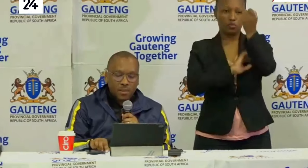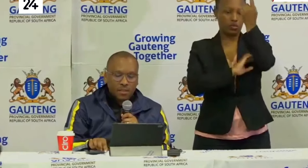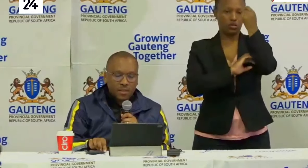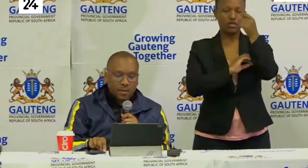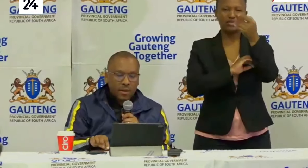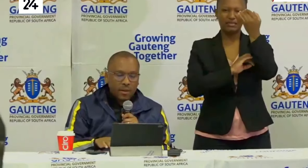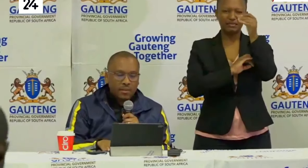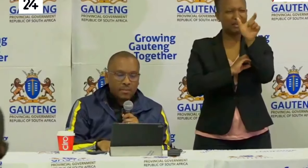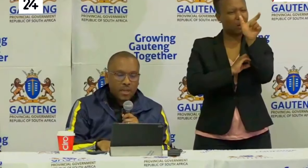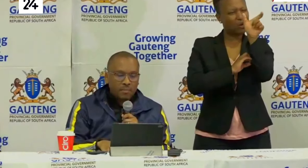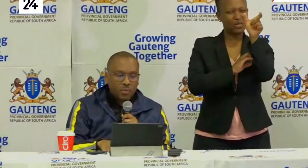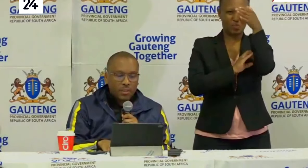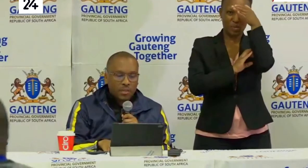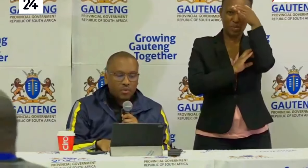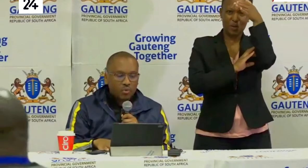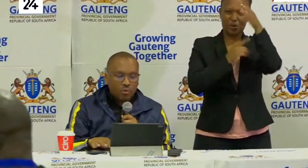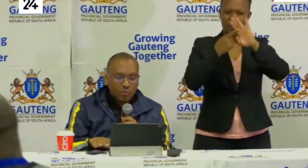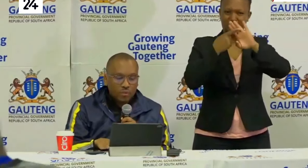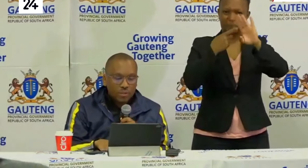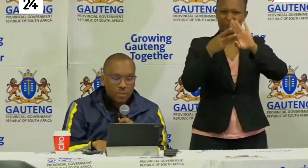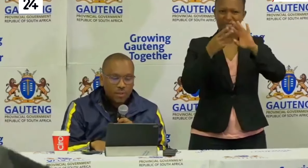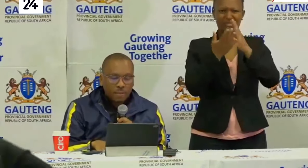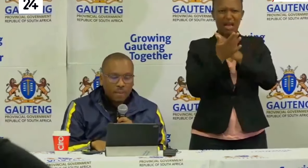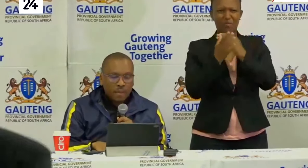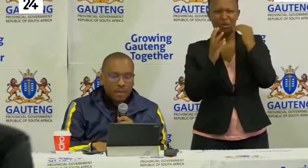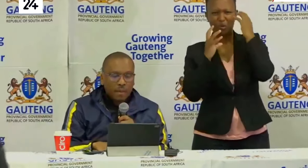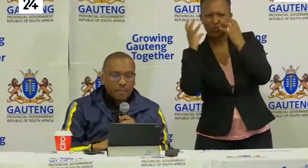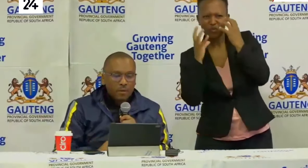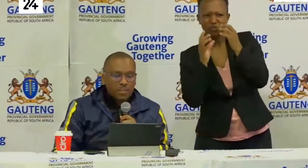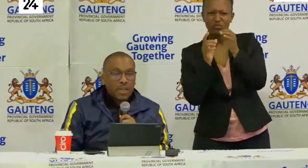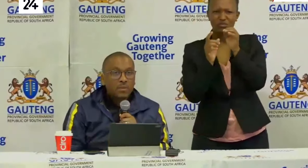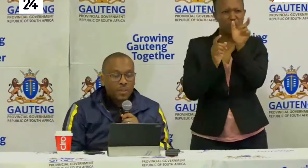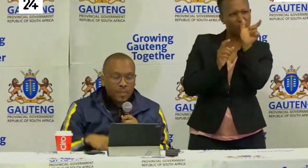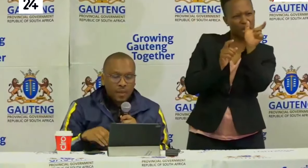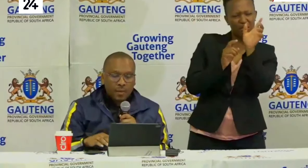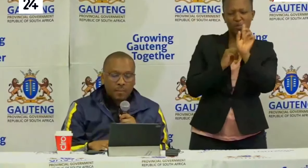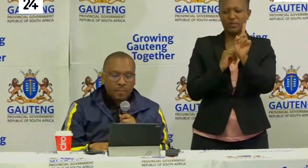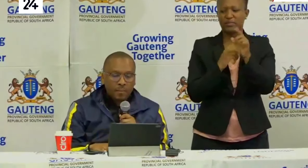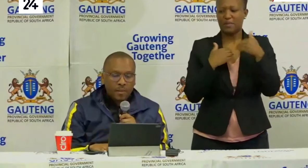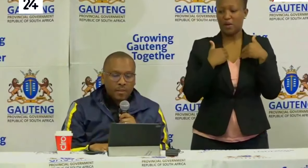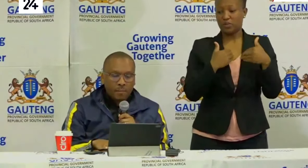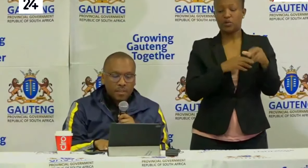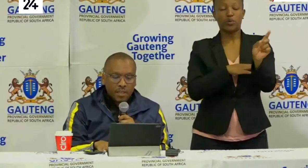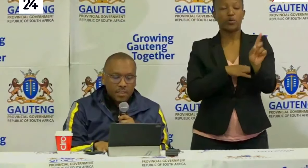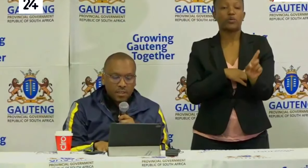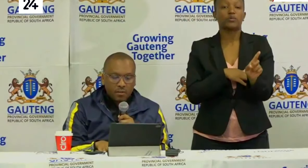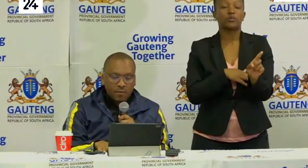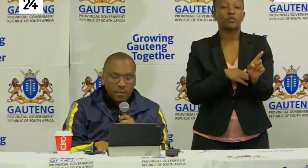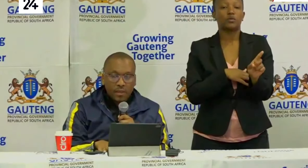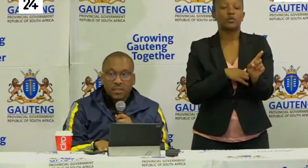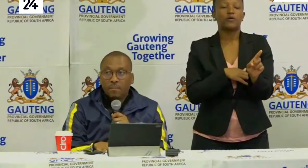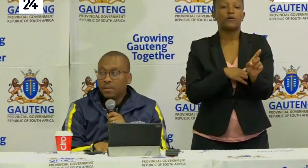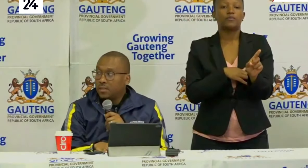concepts that sometimes we tend to confuse. I will start with the appreciation